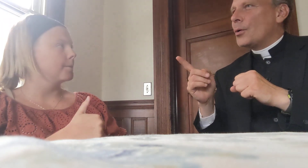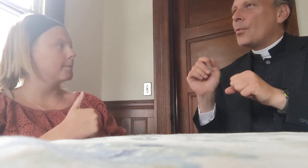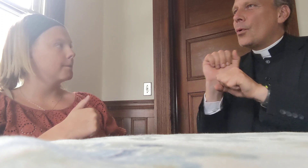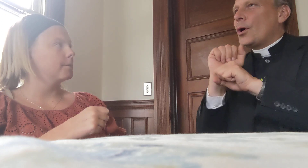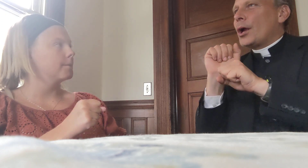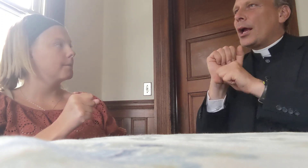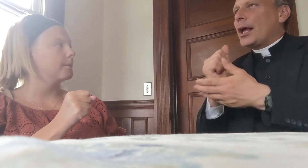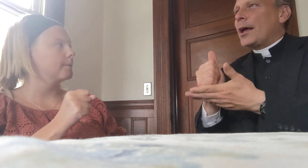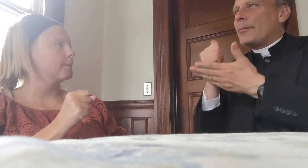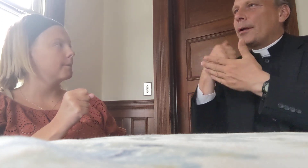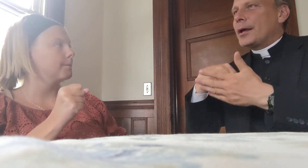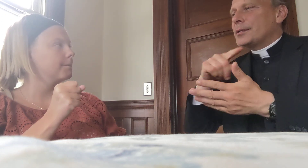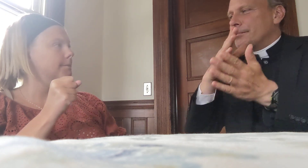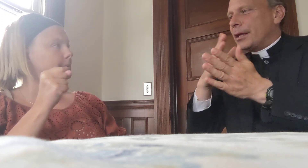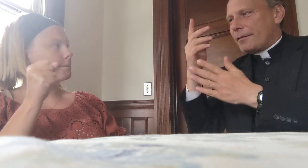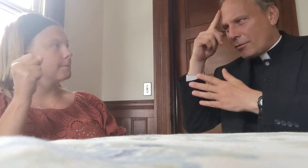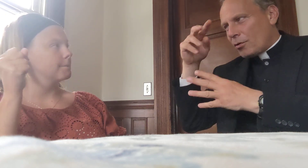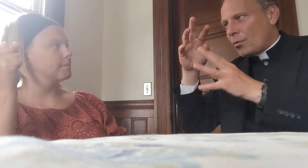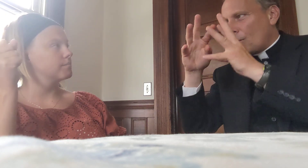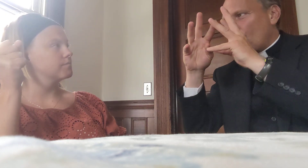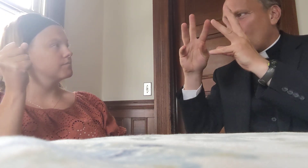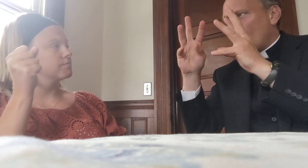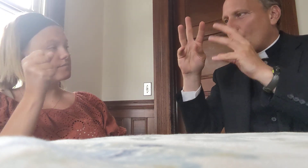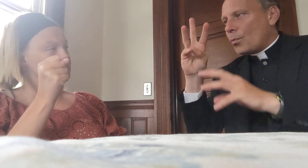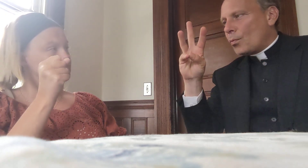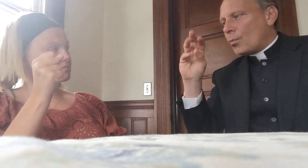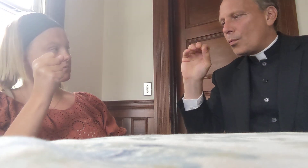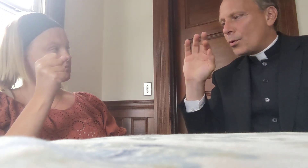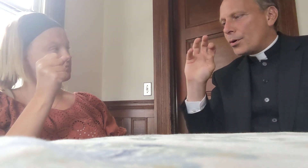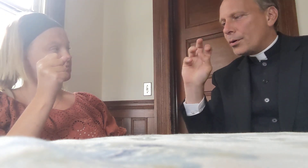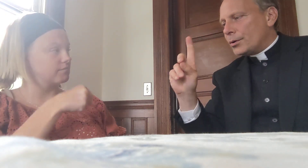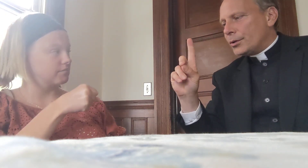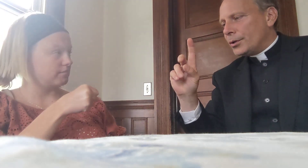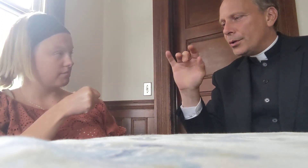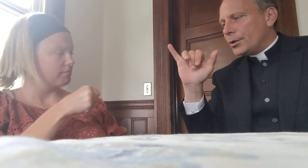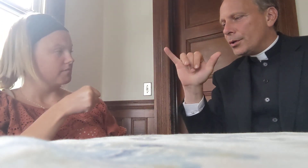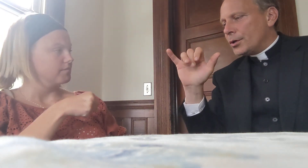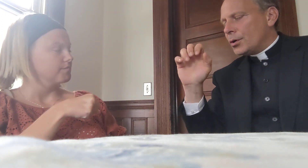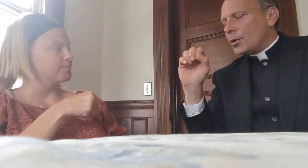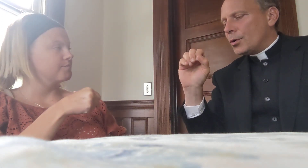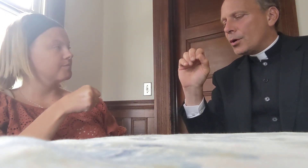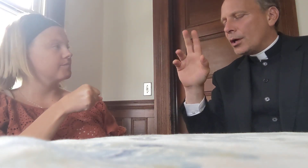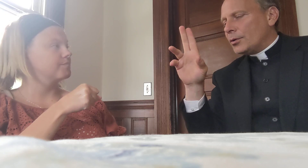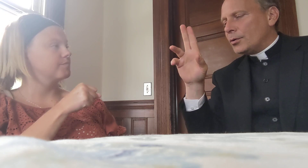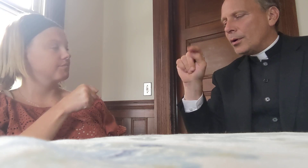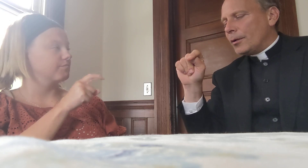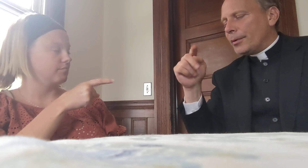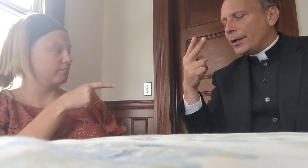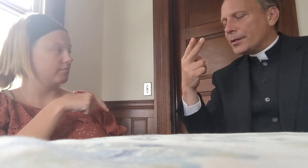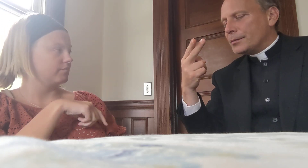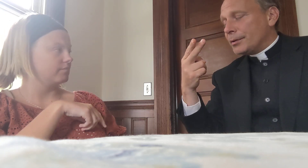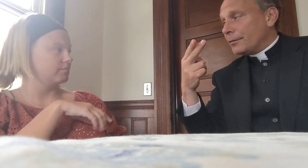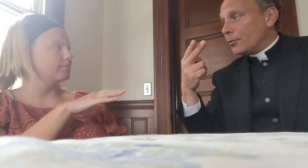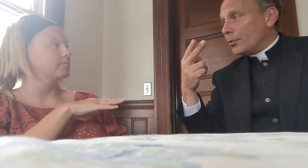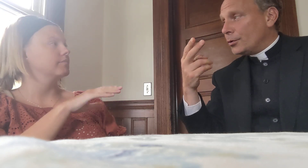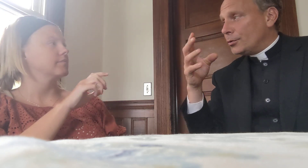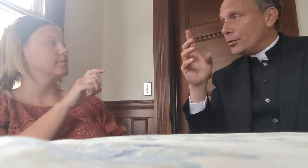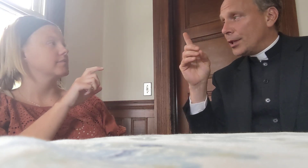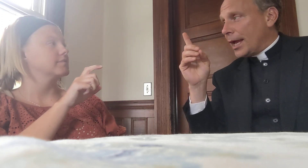helping us plan for World Youth Day